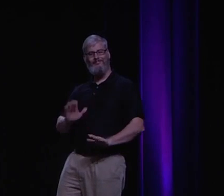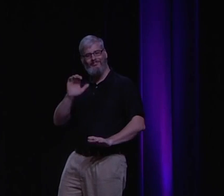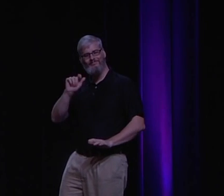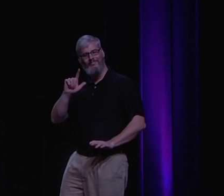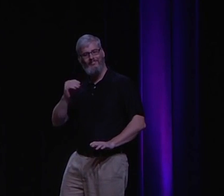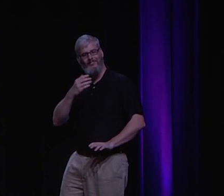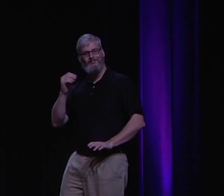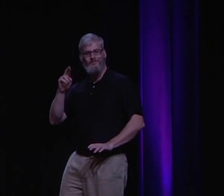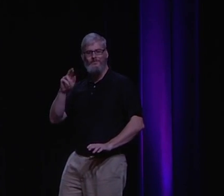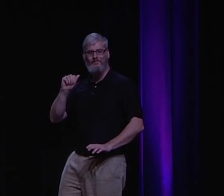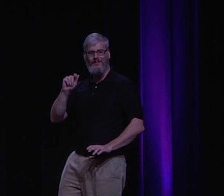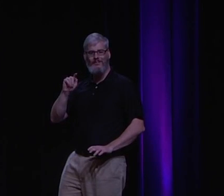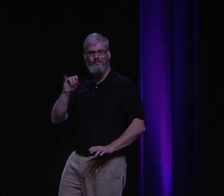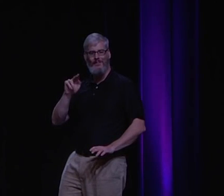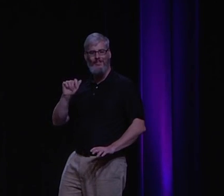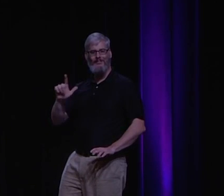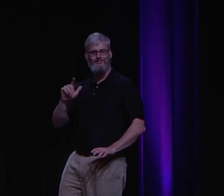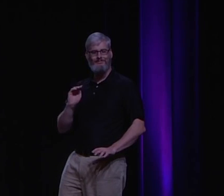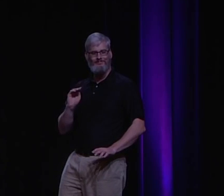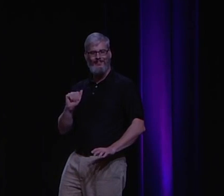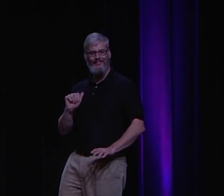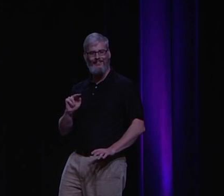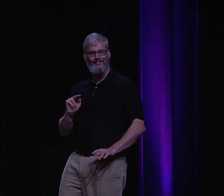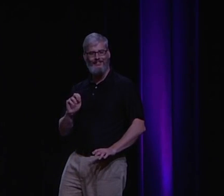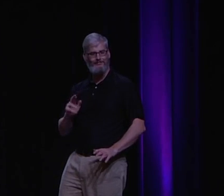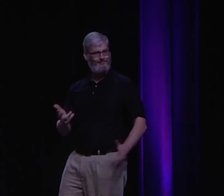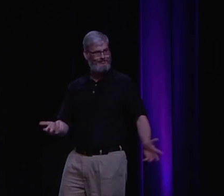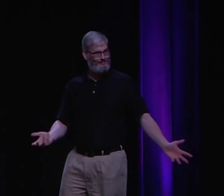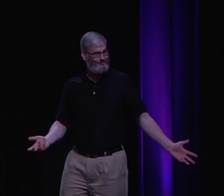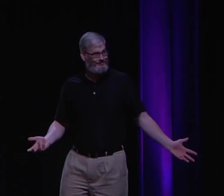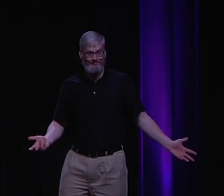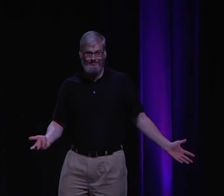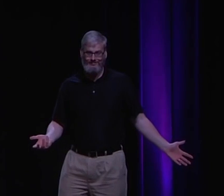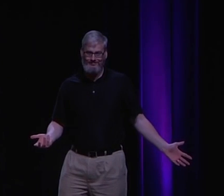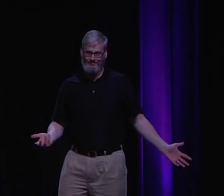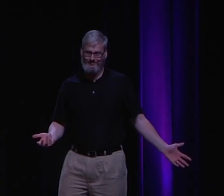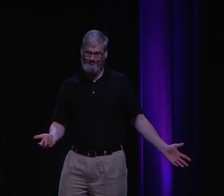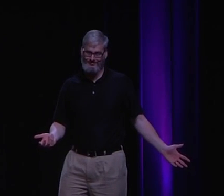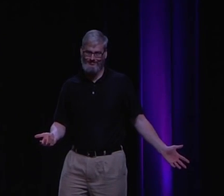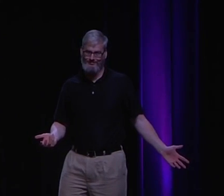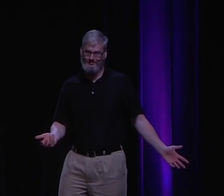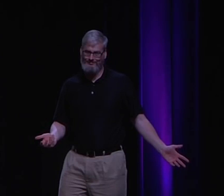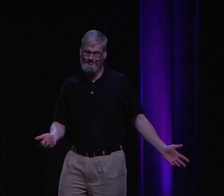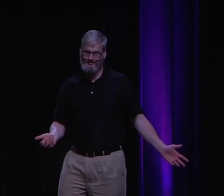it's hard to call me a devil when I smile, I'm very calm, I don't blow up and react, and